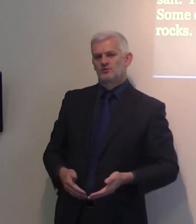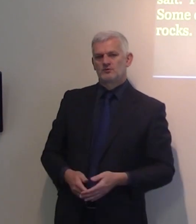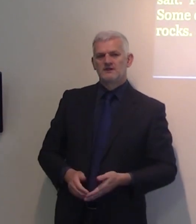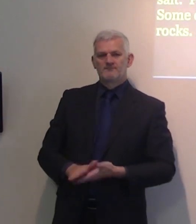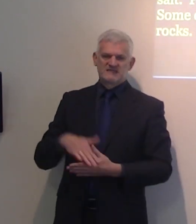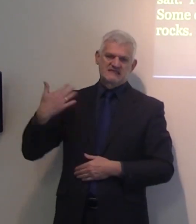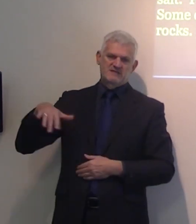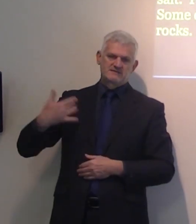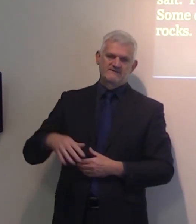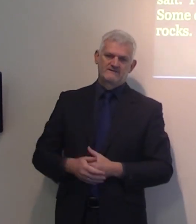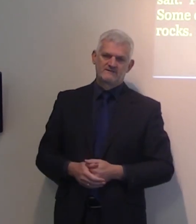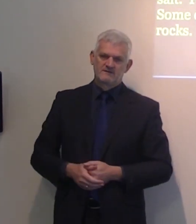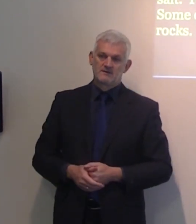essential for life.